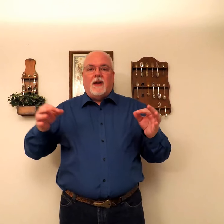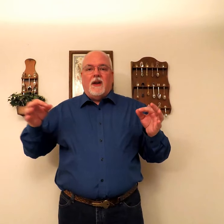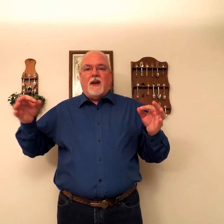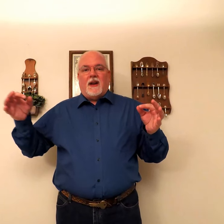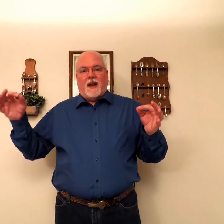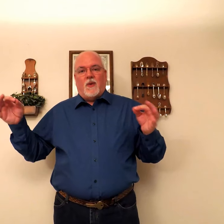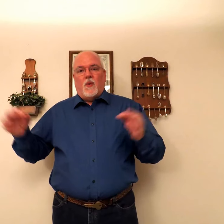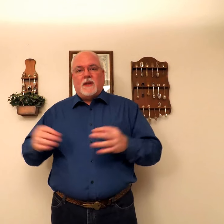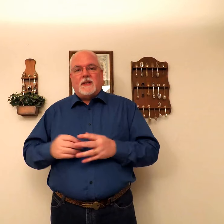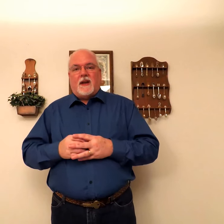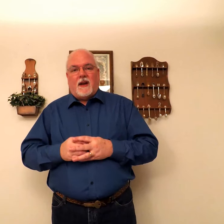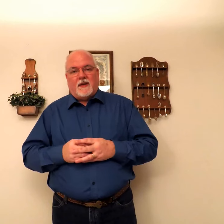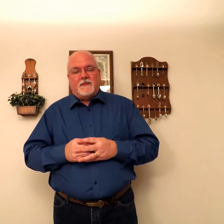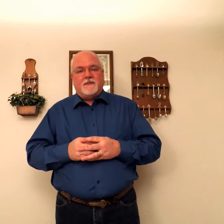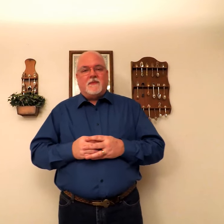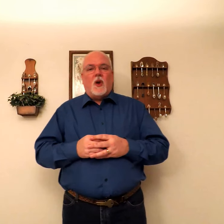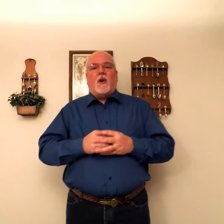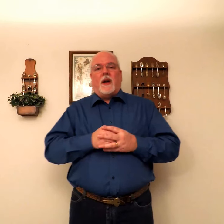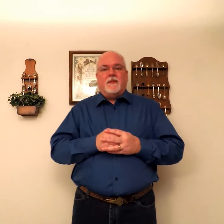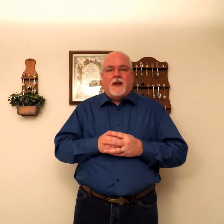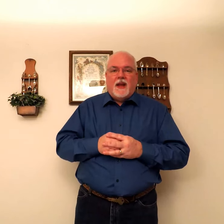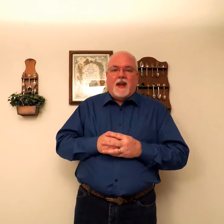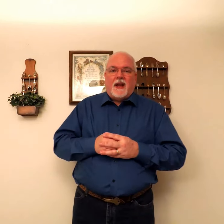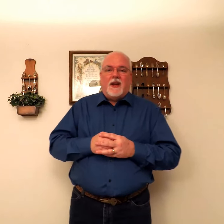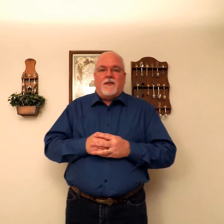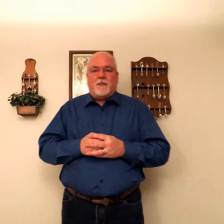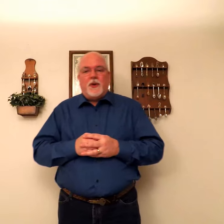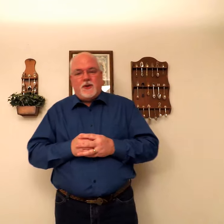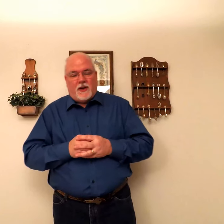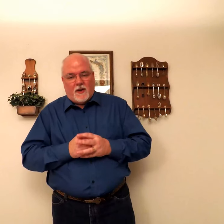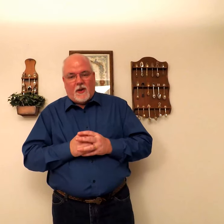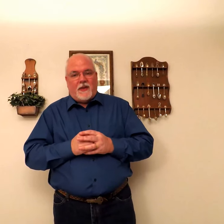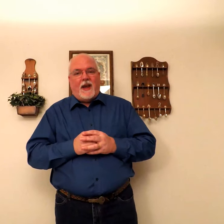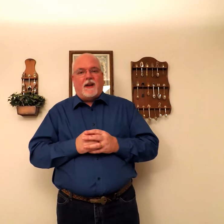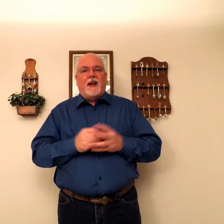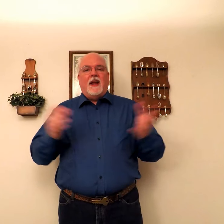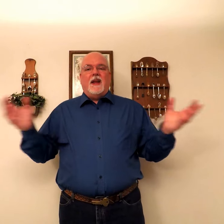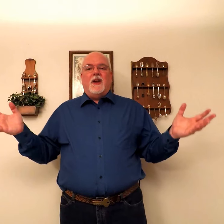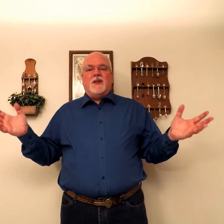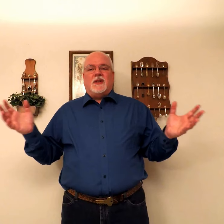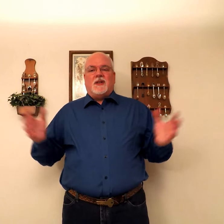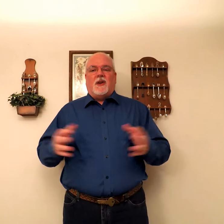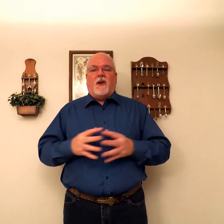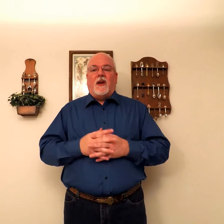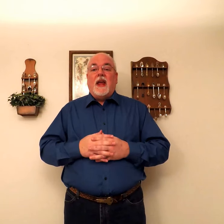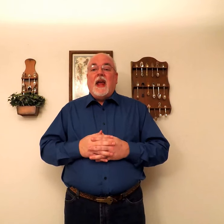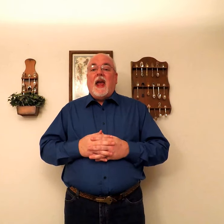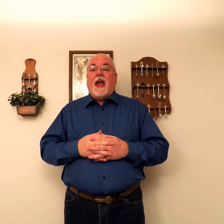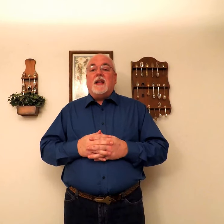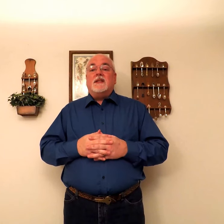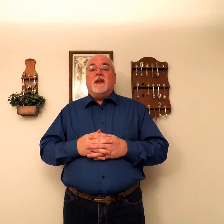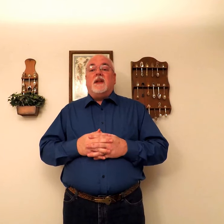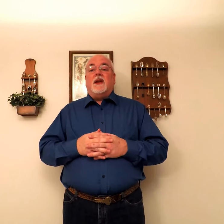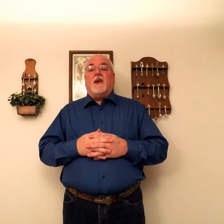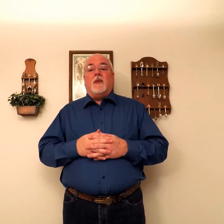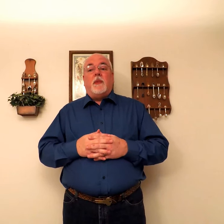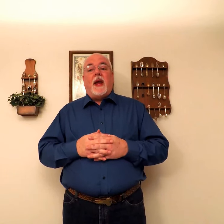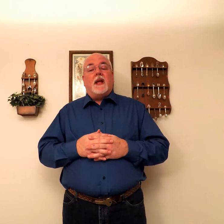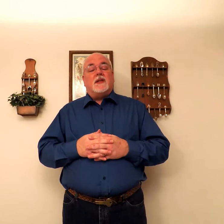like one sign. All right, enough preaching on that. Here's the song. As the deer pants